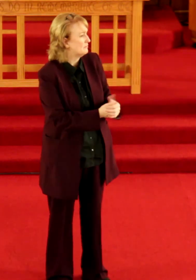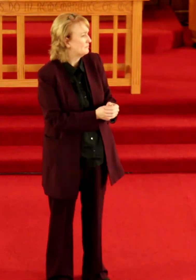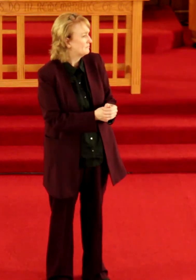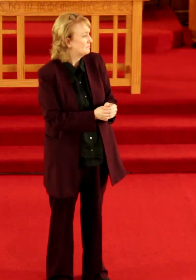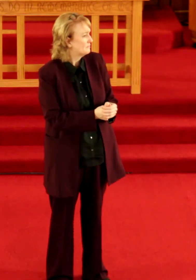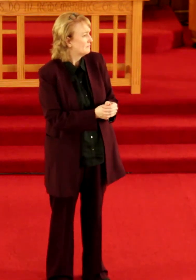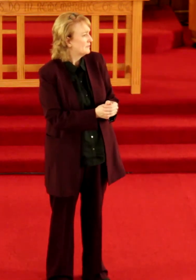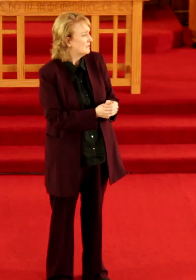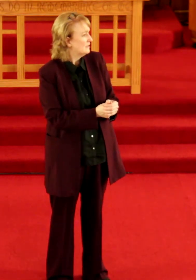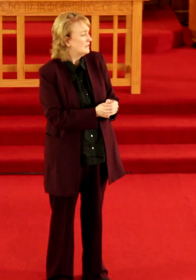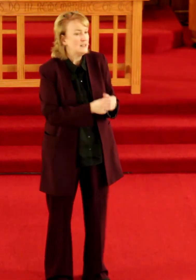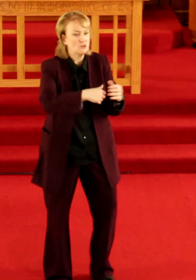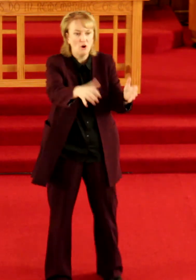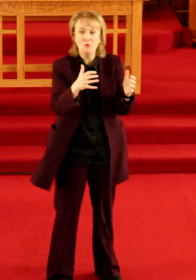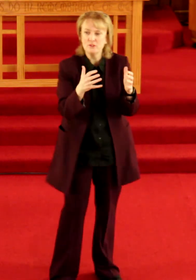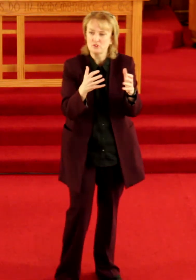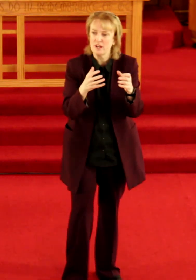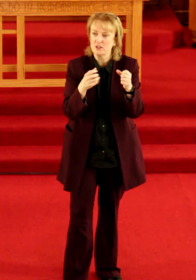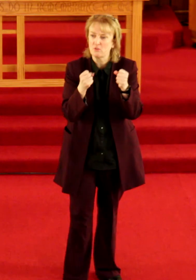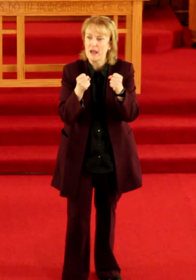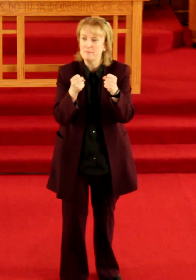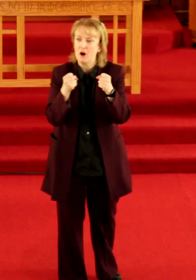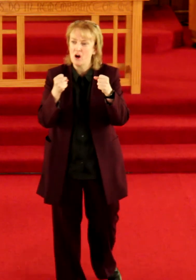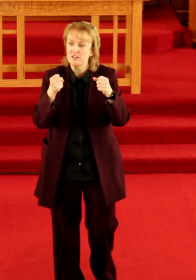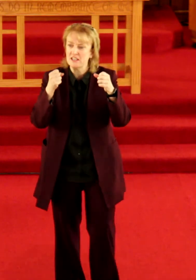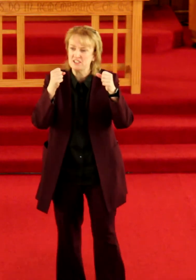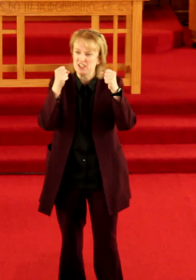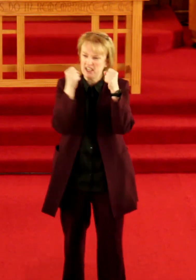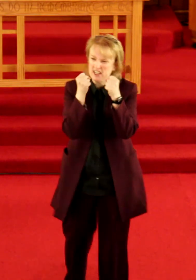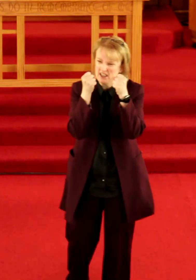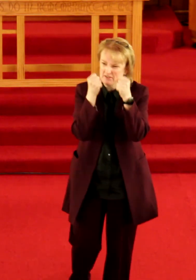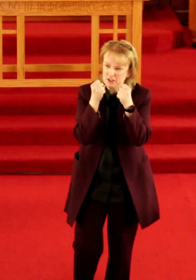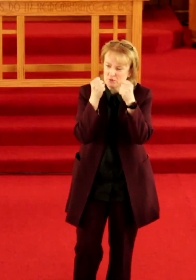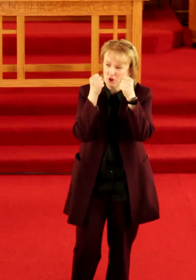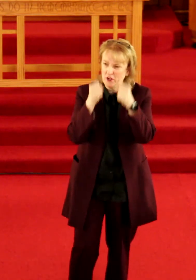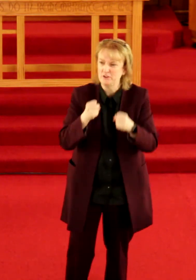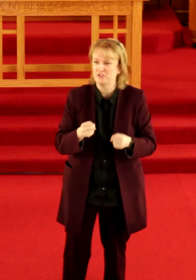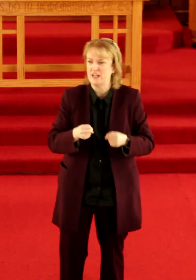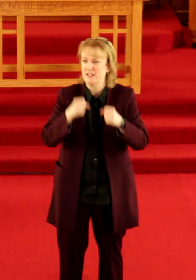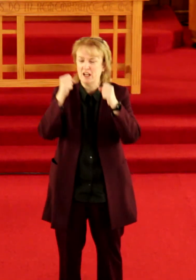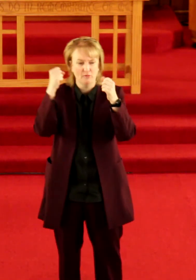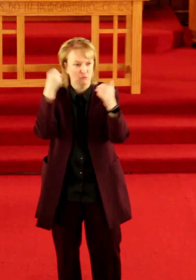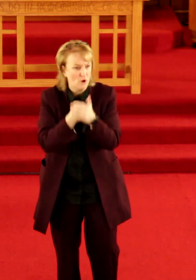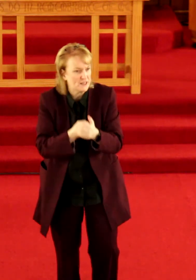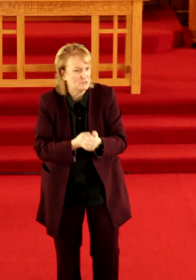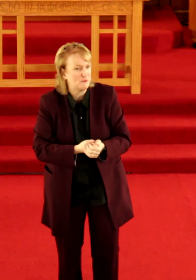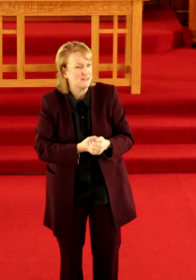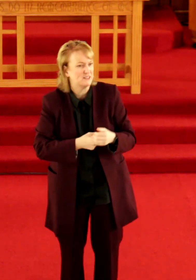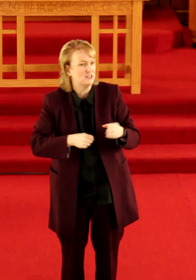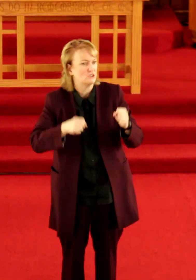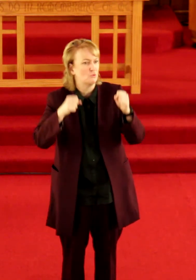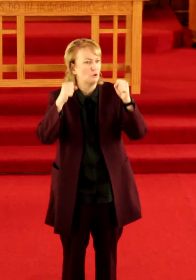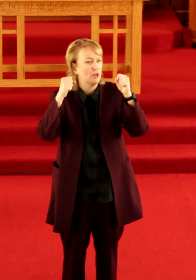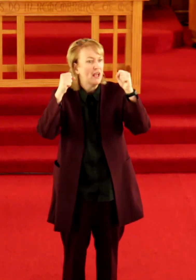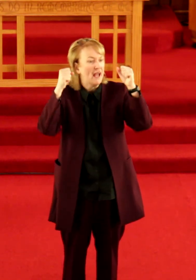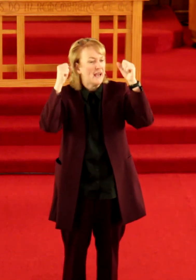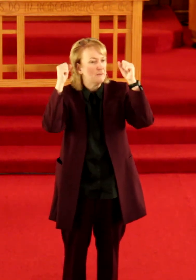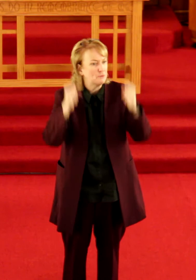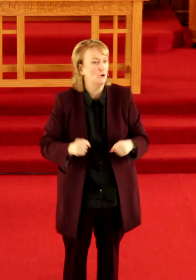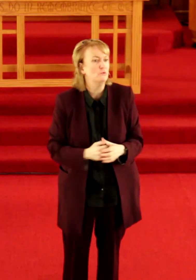he's always trying to grab on to his individual understanding of what is best in this world and impose